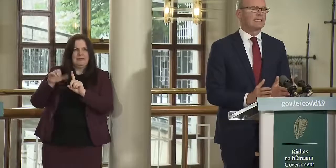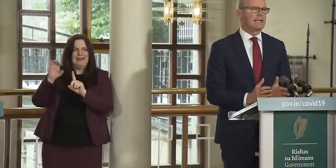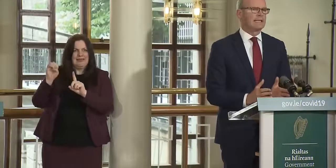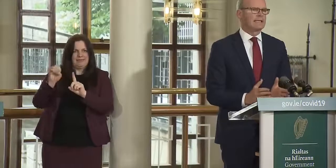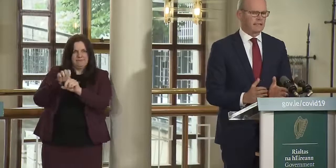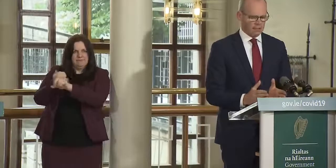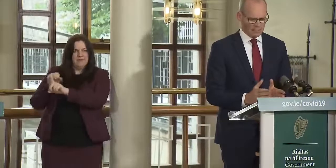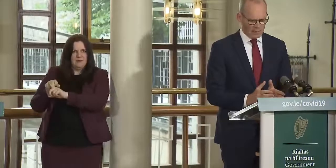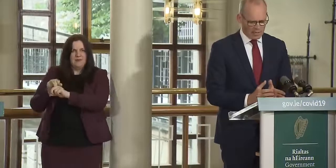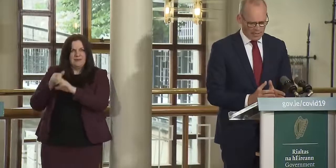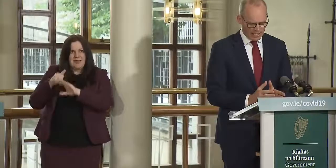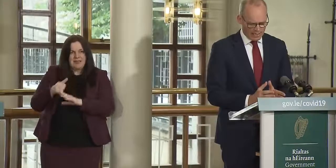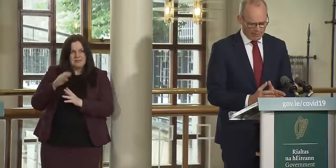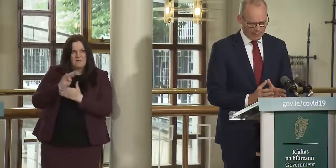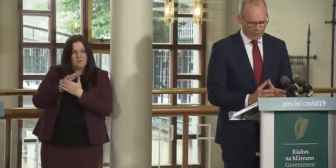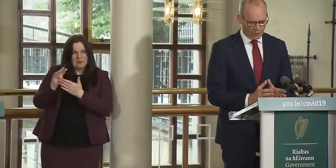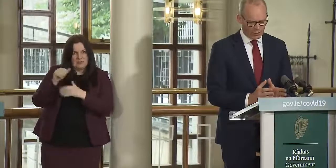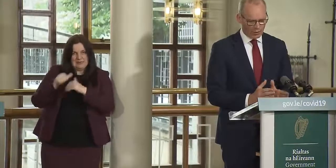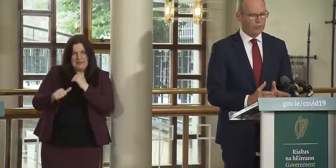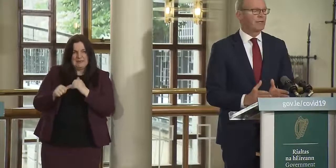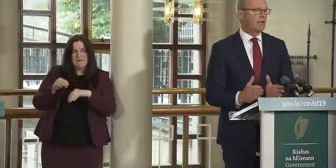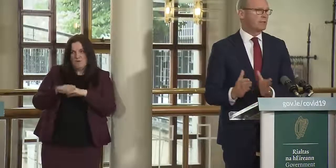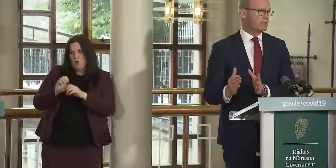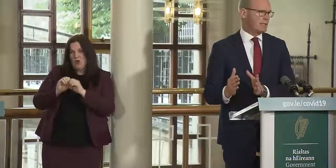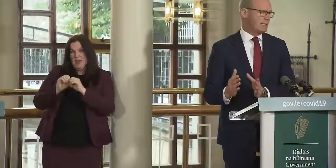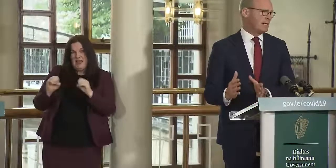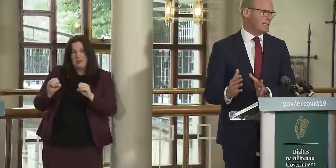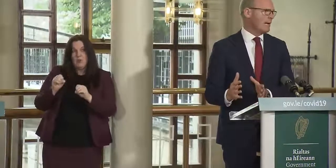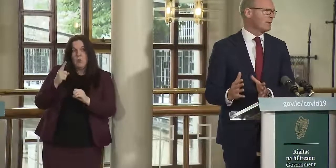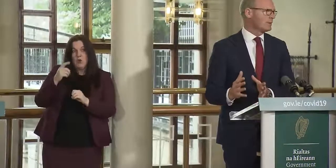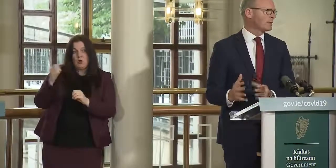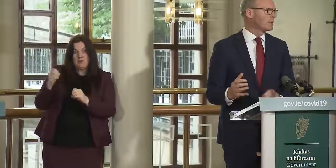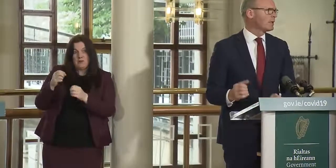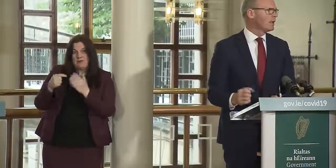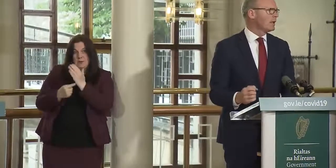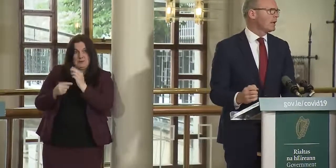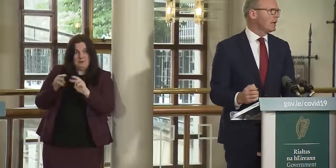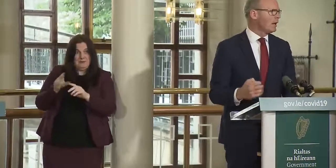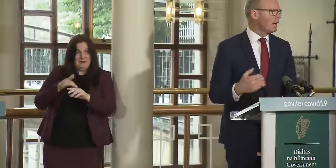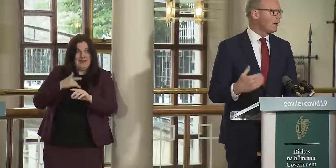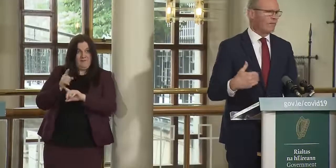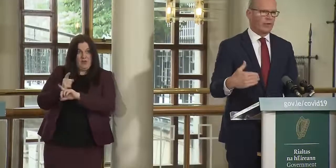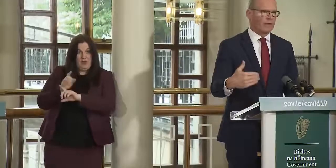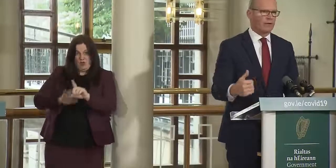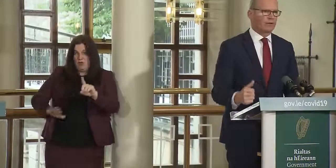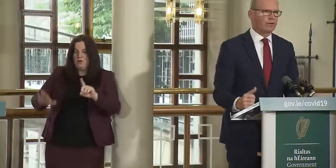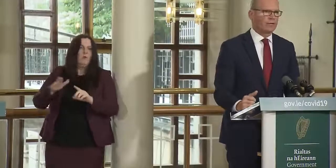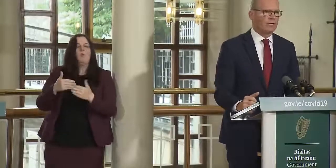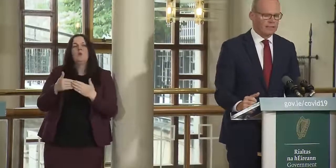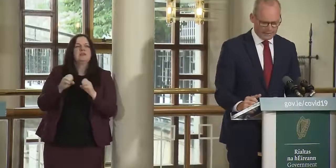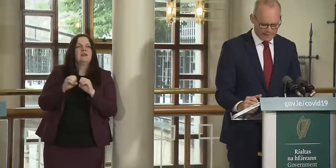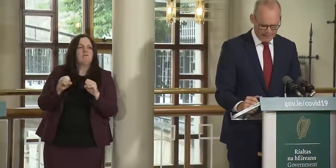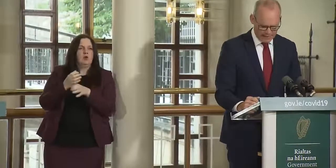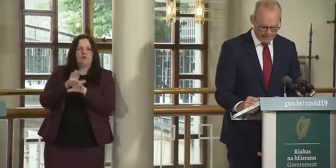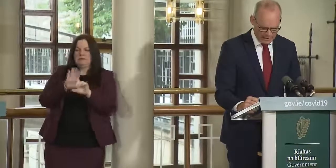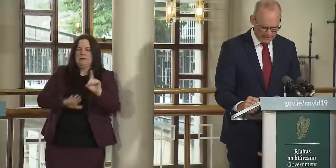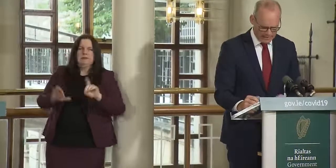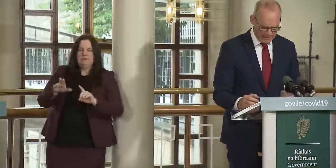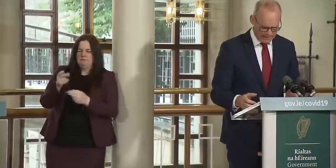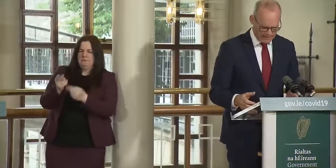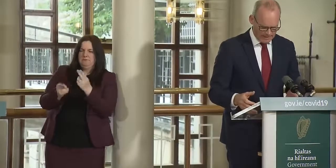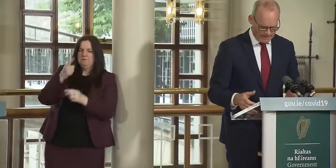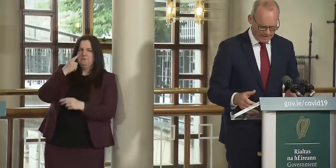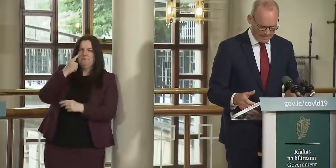14 days uh per 100 000 inhabitants uh of whatever country is being